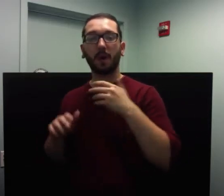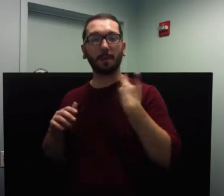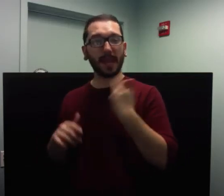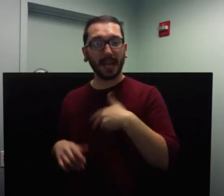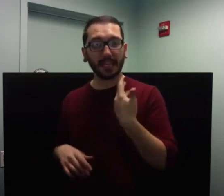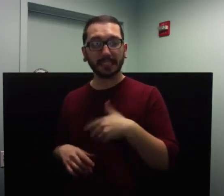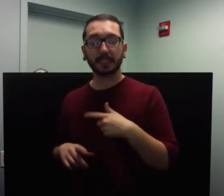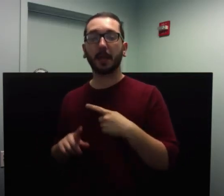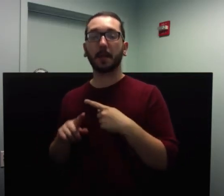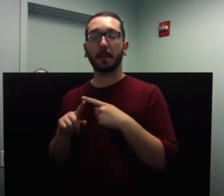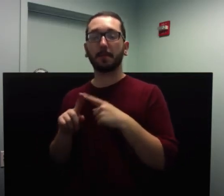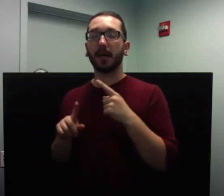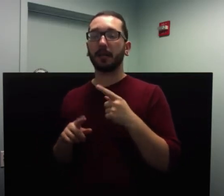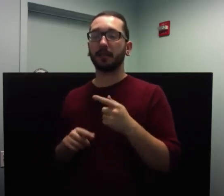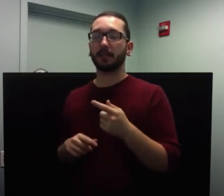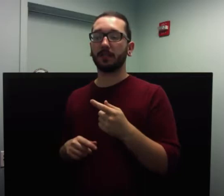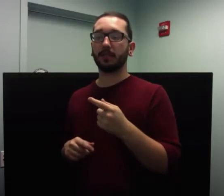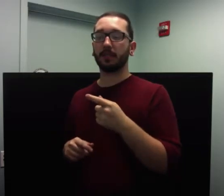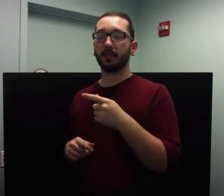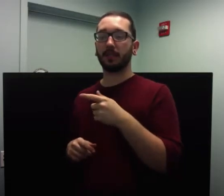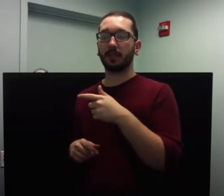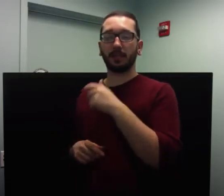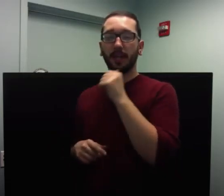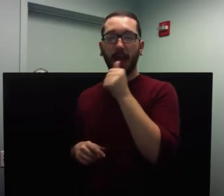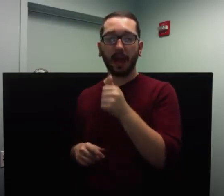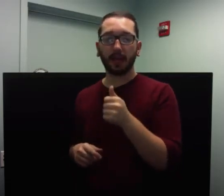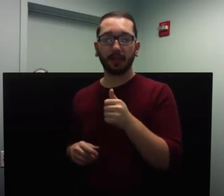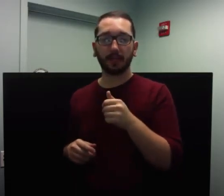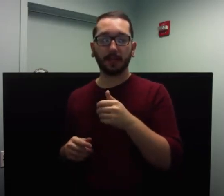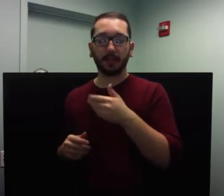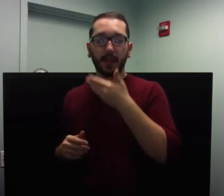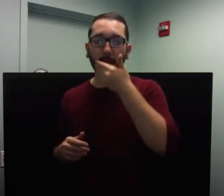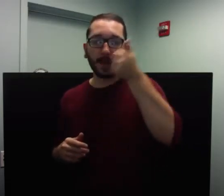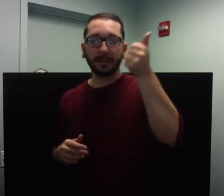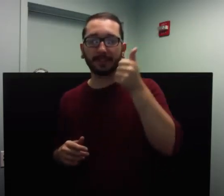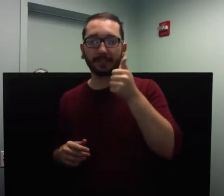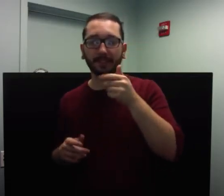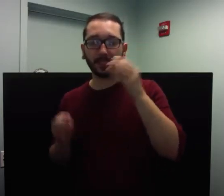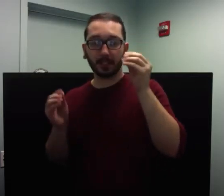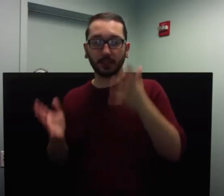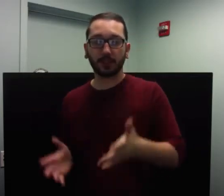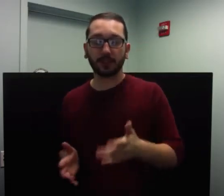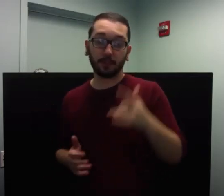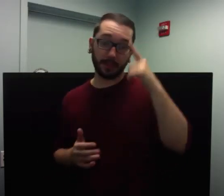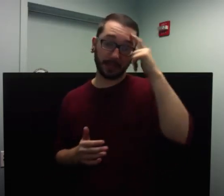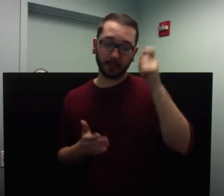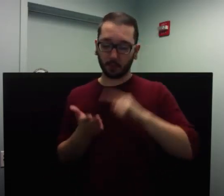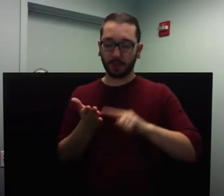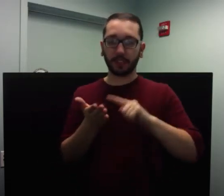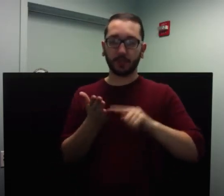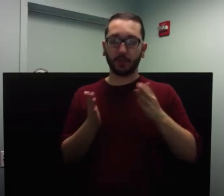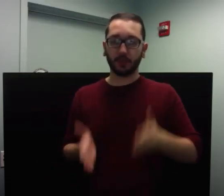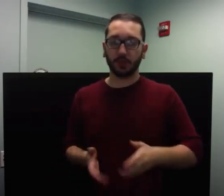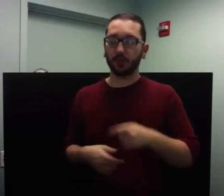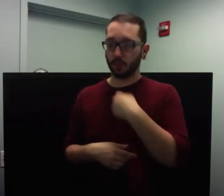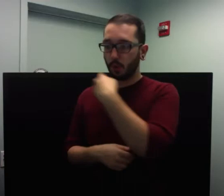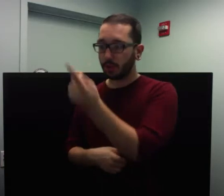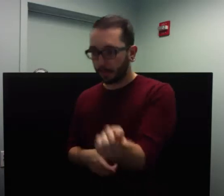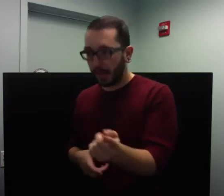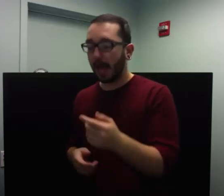all, the best teachers. Well, then the researchers informed them, actually, we put all the teachers' names in